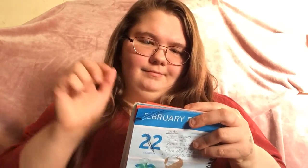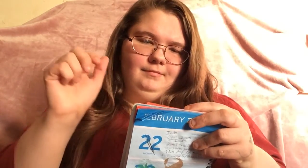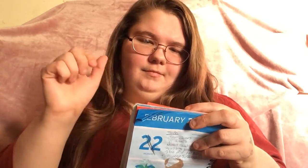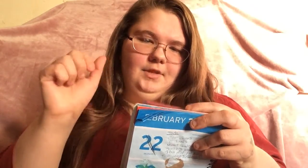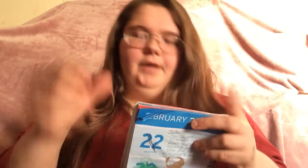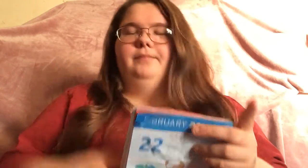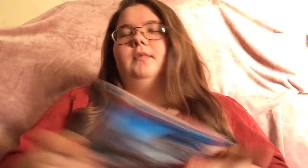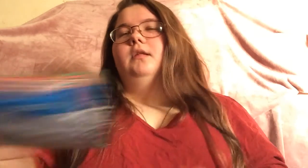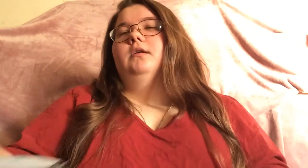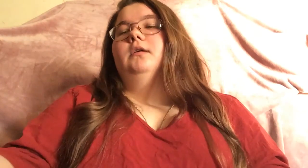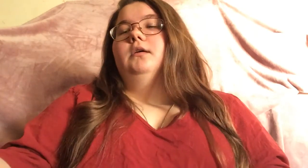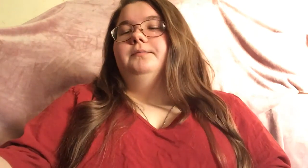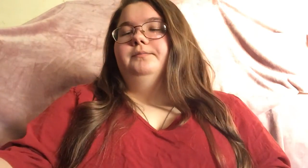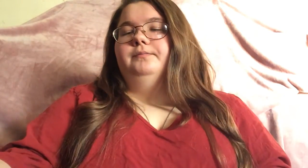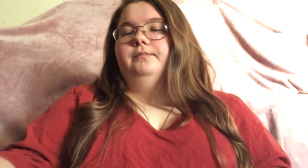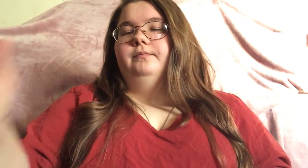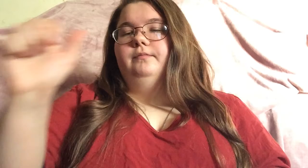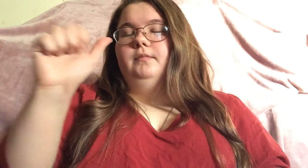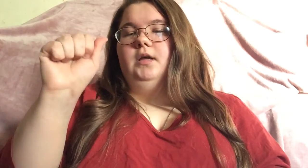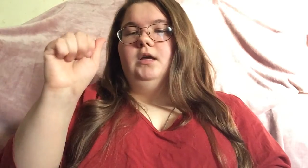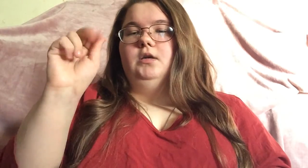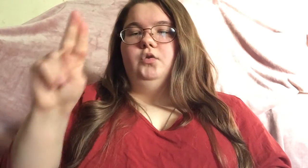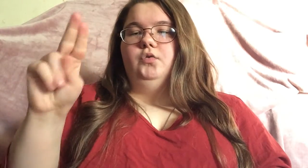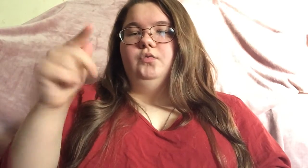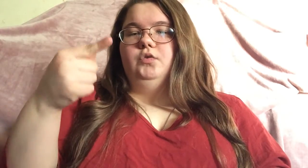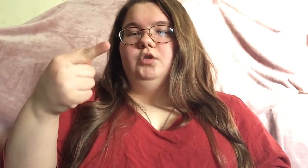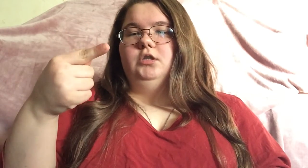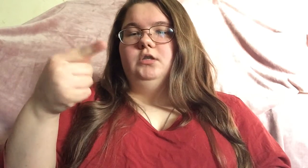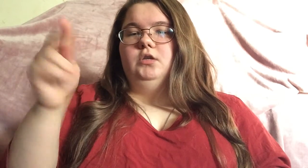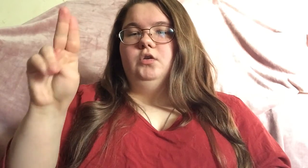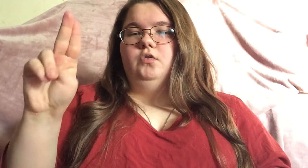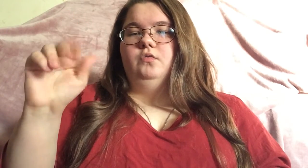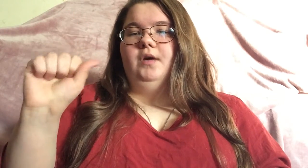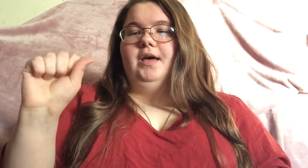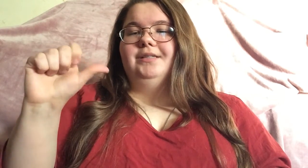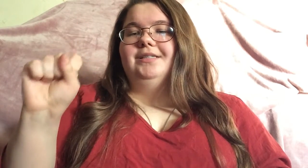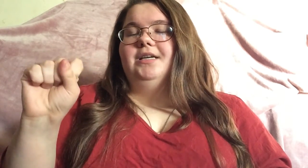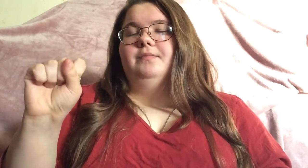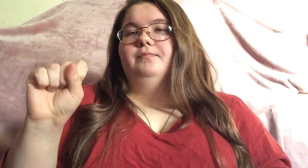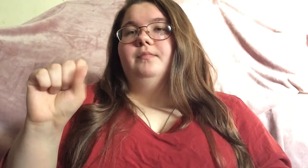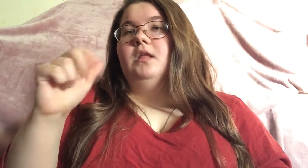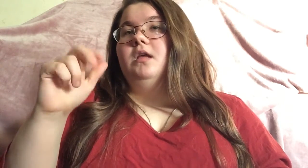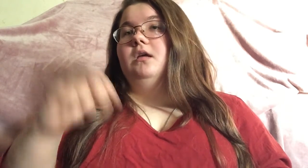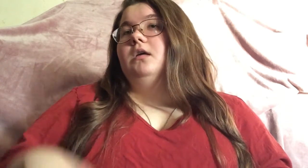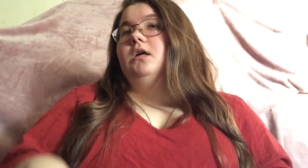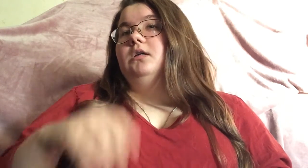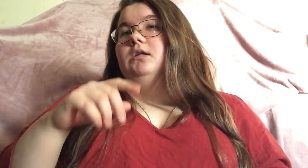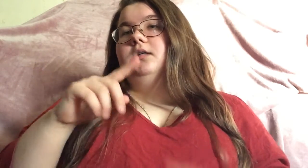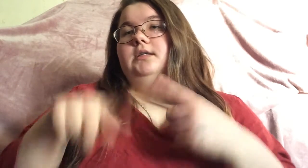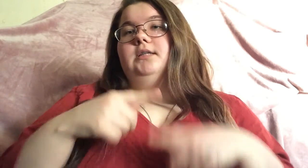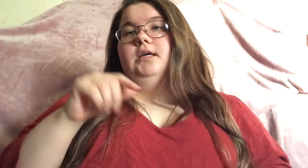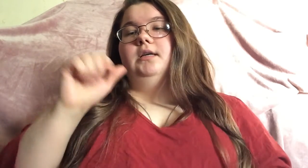yeah a-u-g-u-s-t a